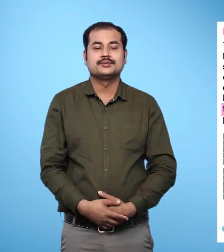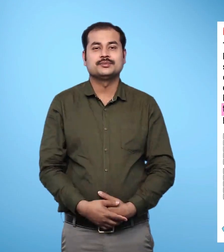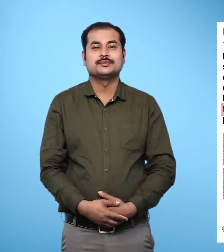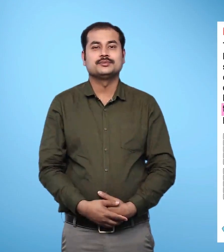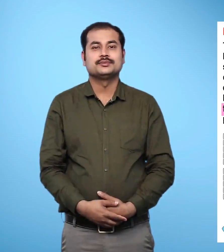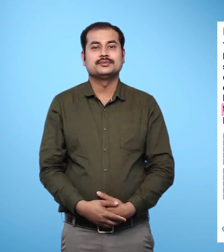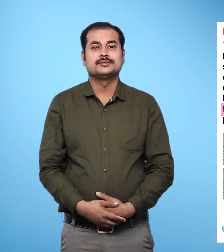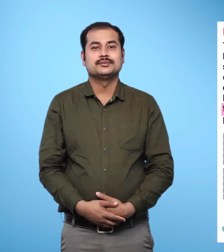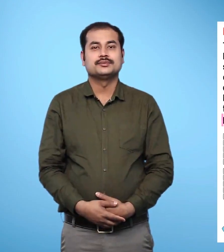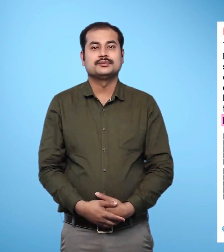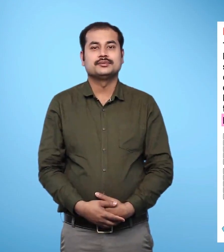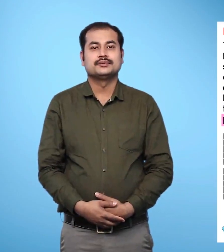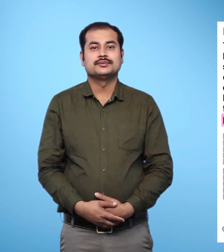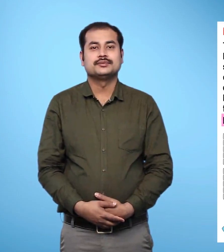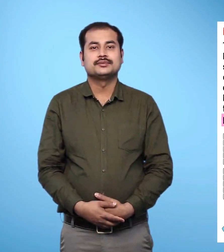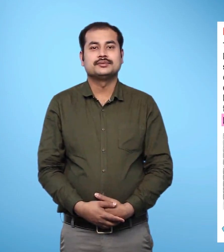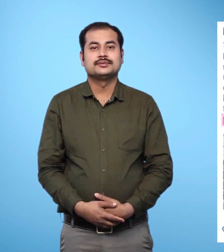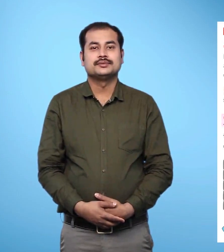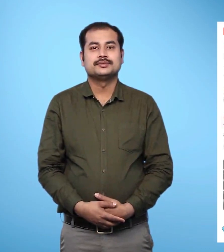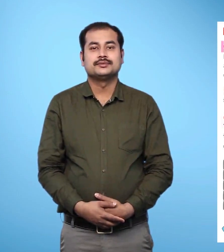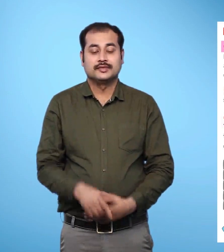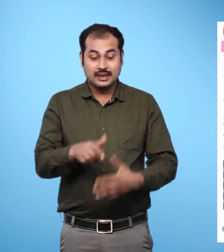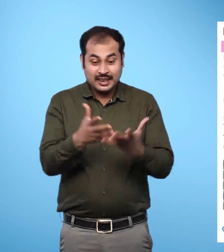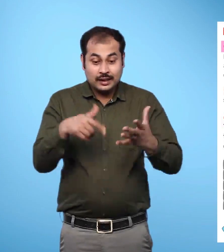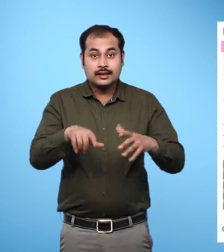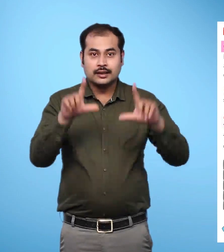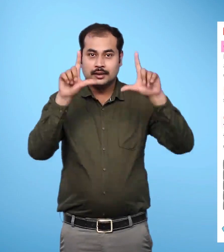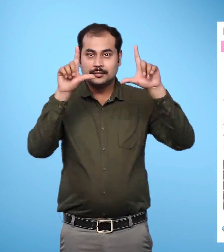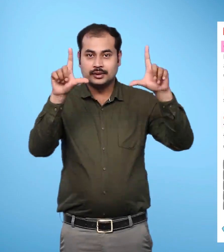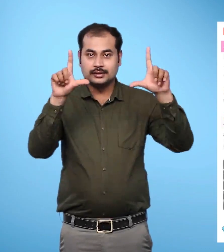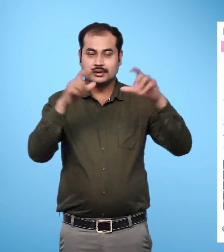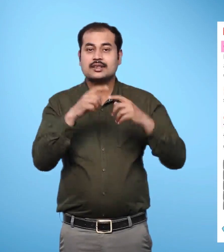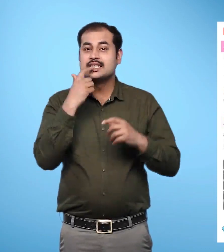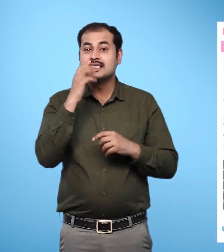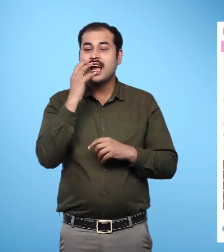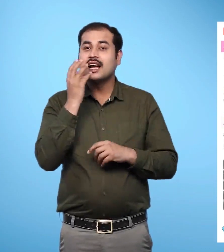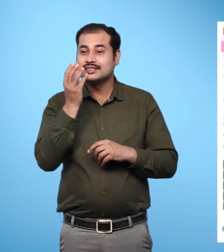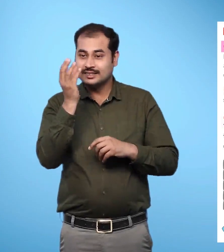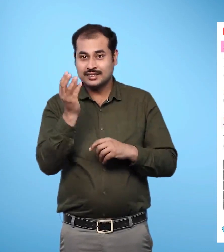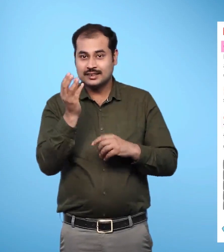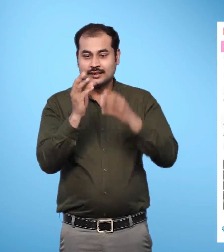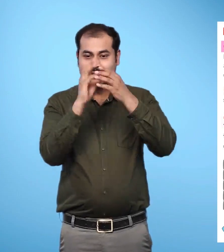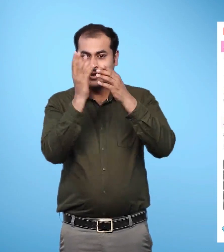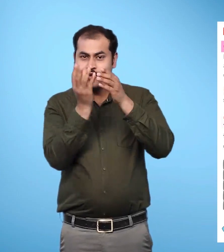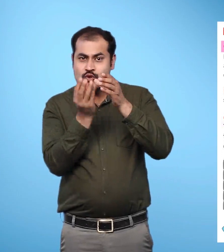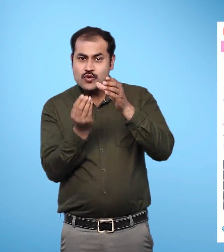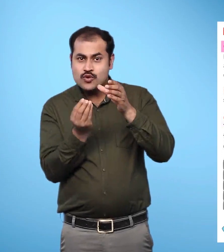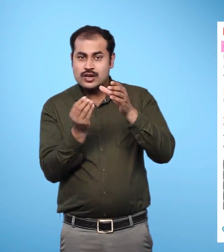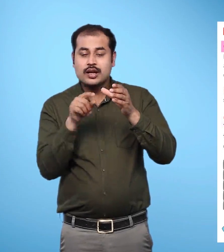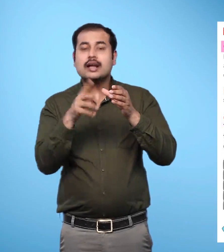mentioned on this page. Object 1 Turnip Turnip Turnip Turnip is a